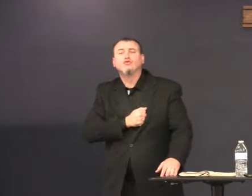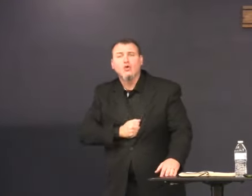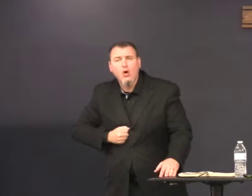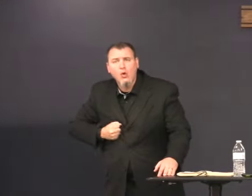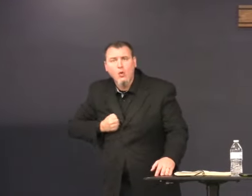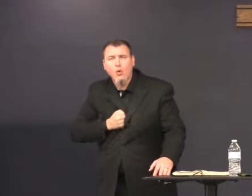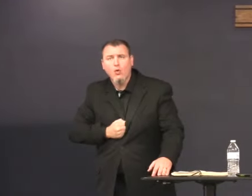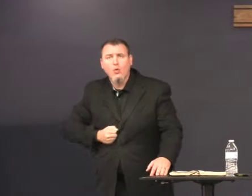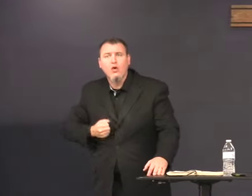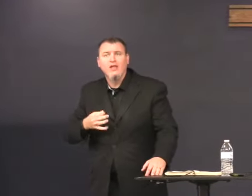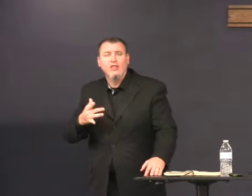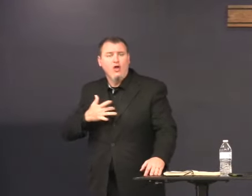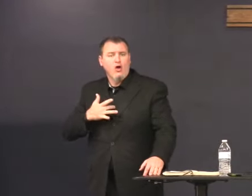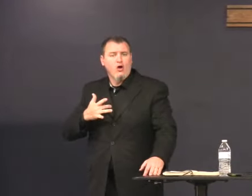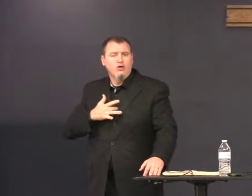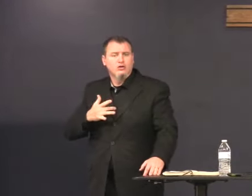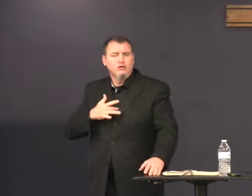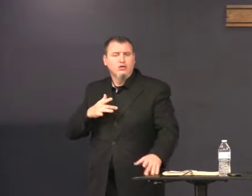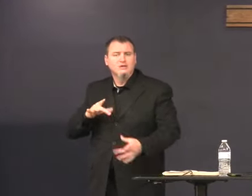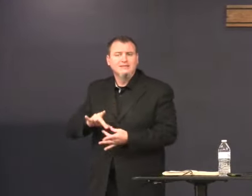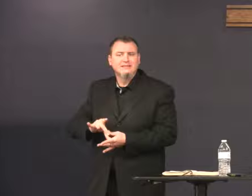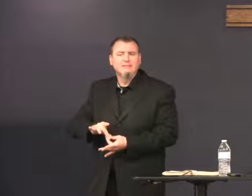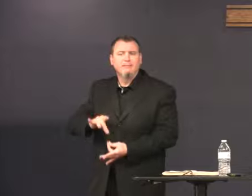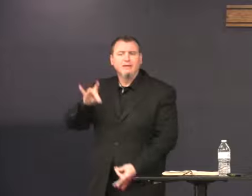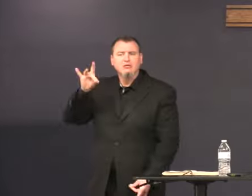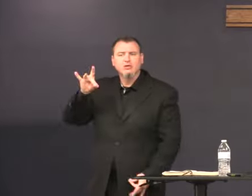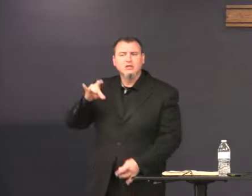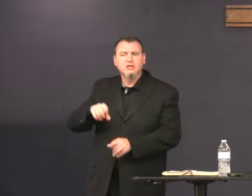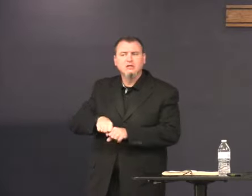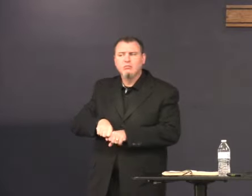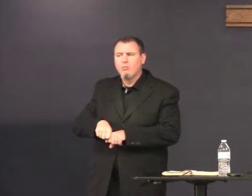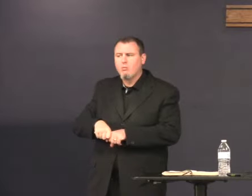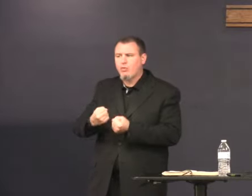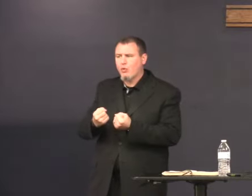by sorrow of the heart the spirit is broken